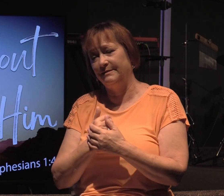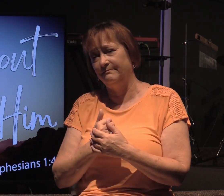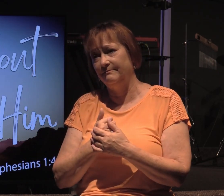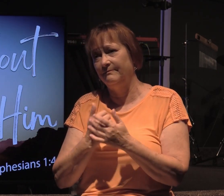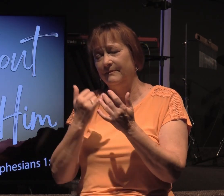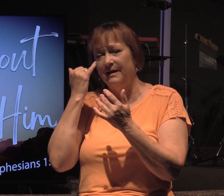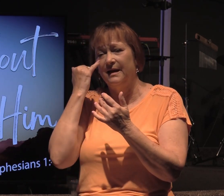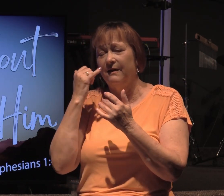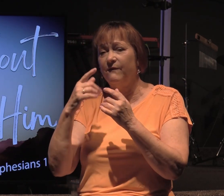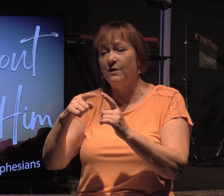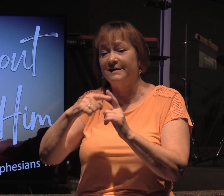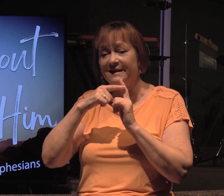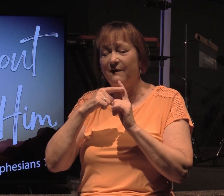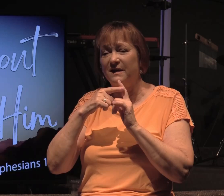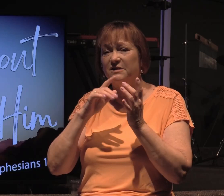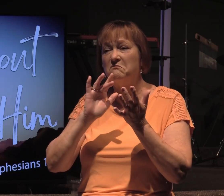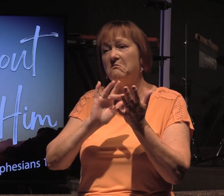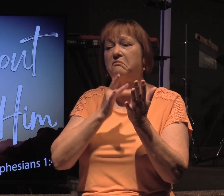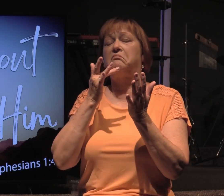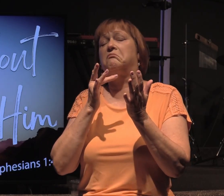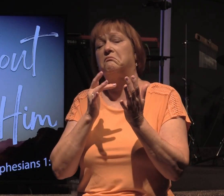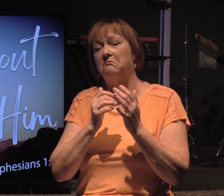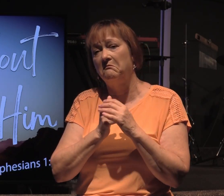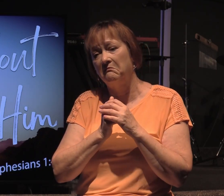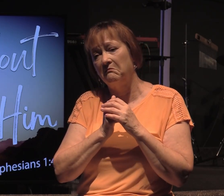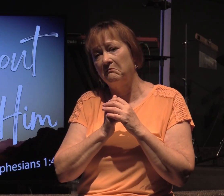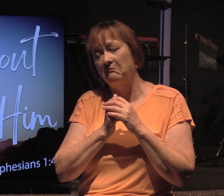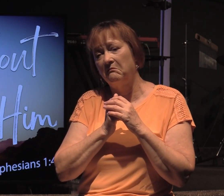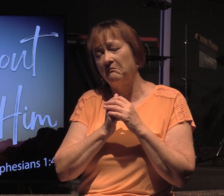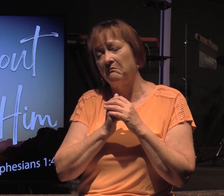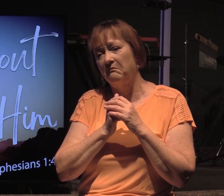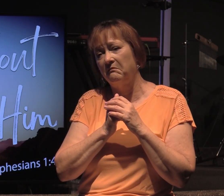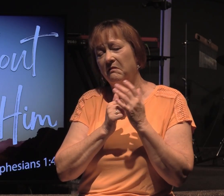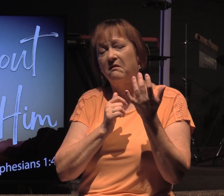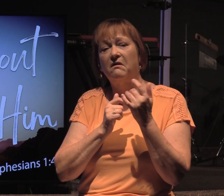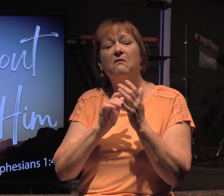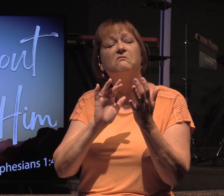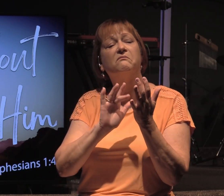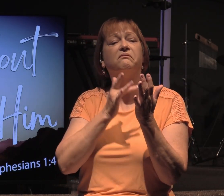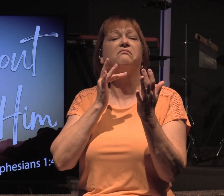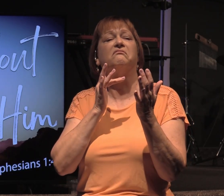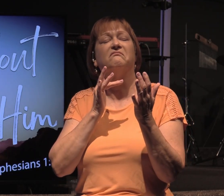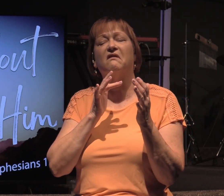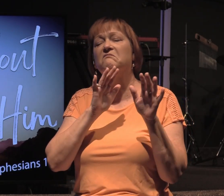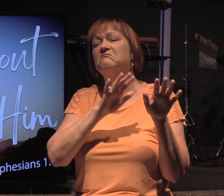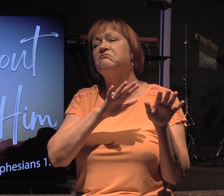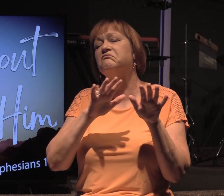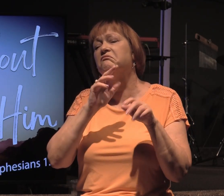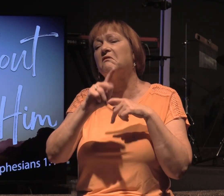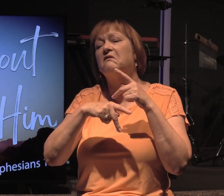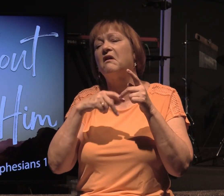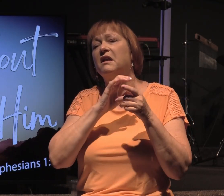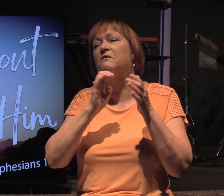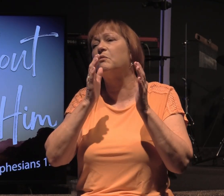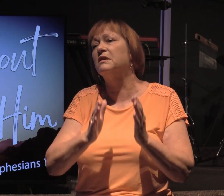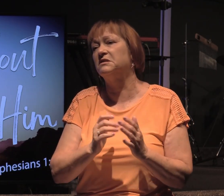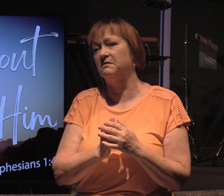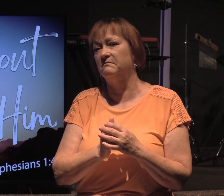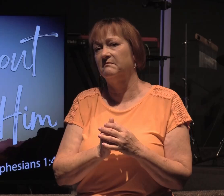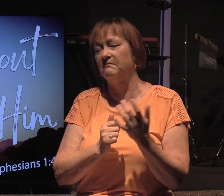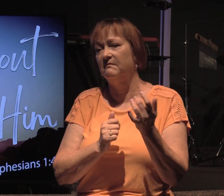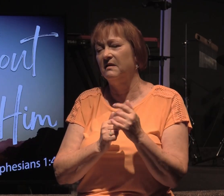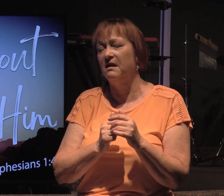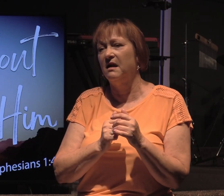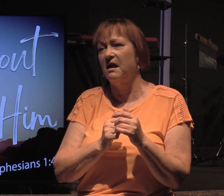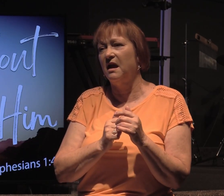If you're taking your salvation for granted, in other words, you're just going to be a whole home, do-nothing Christian. And